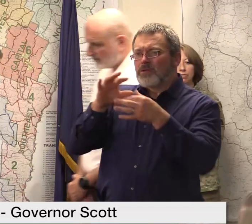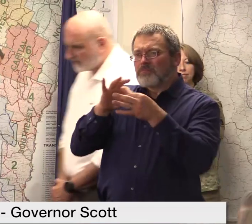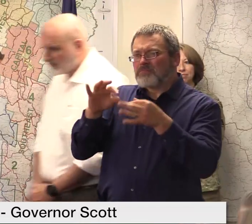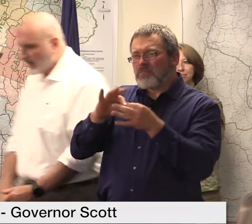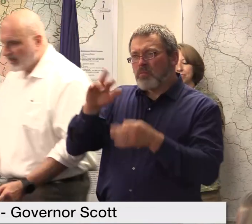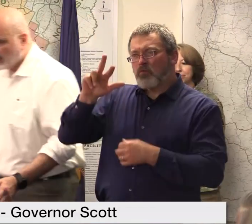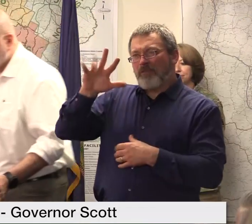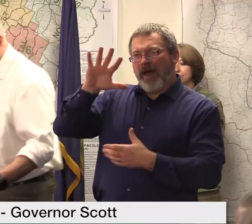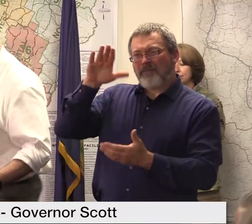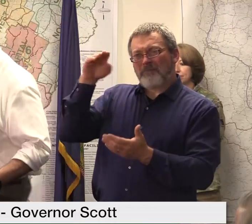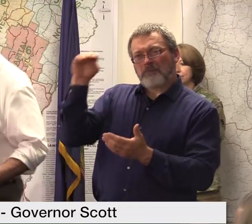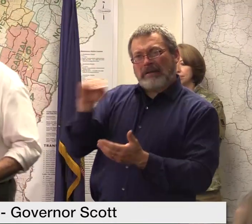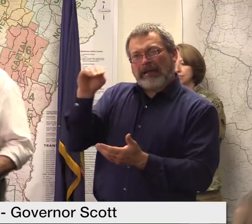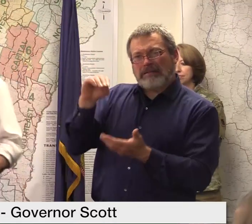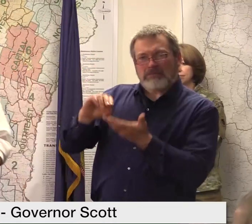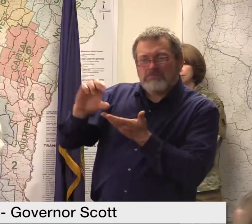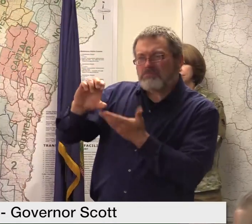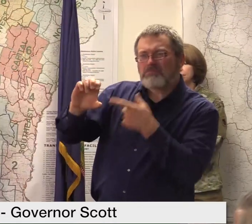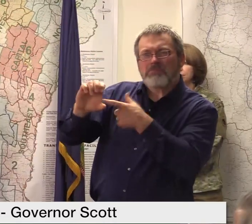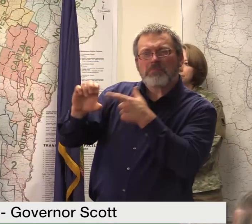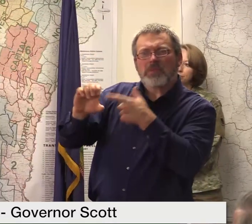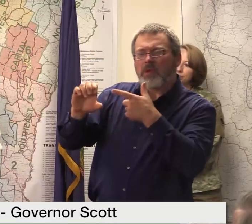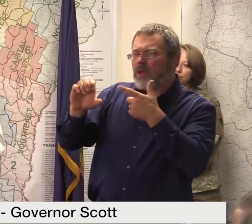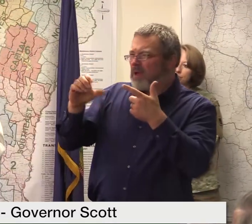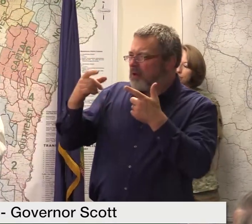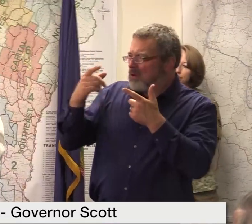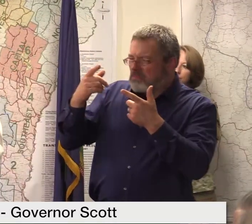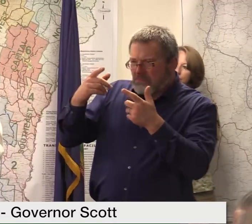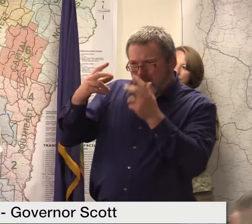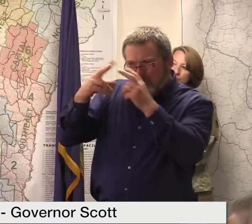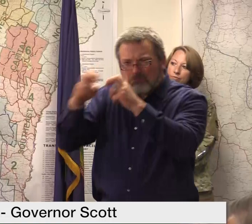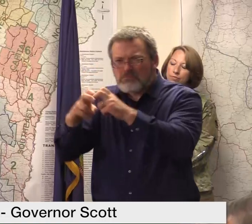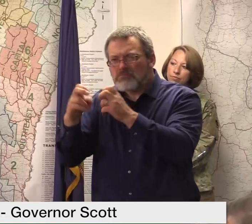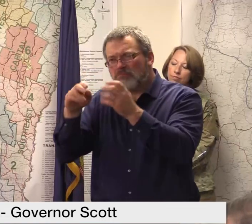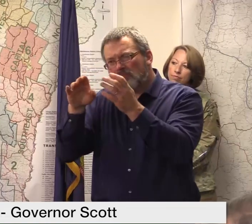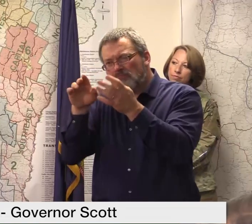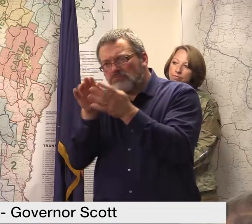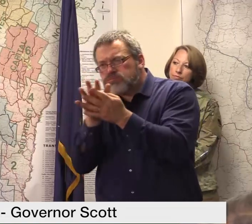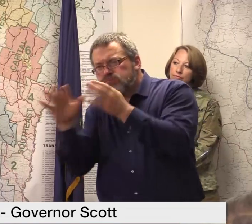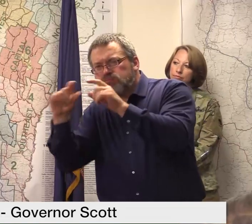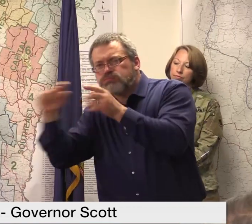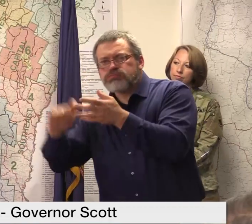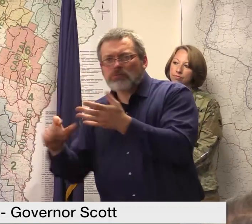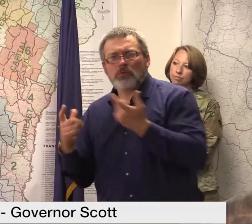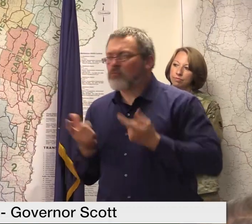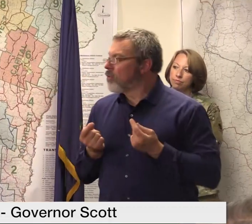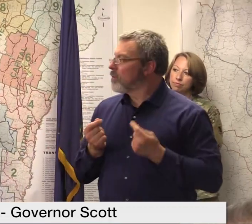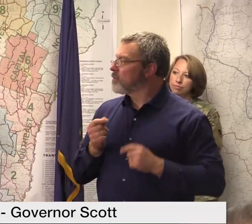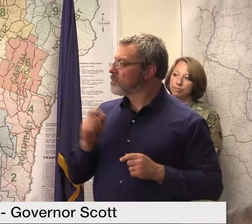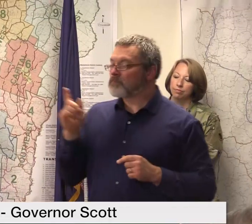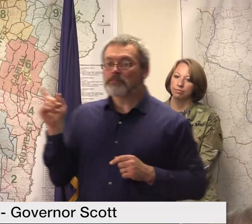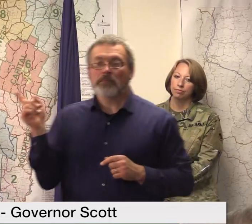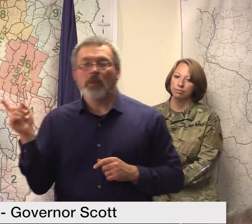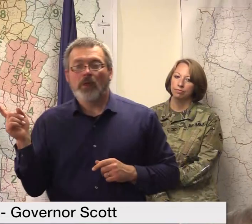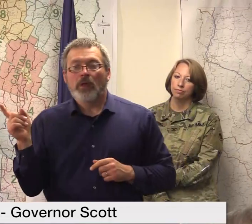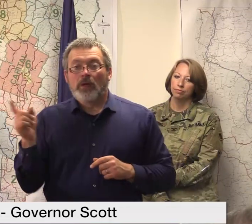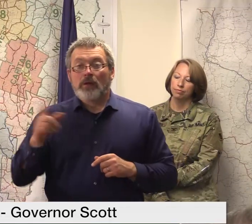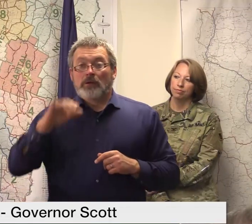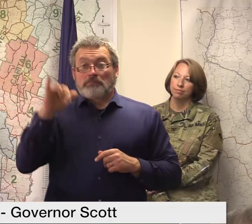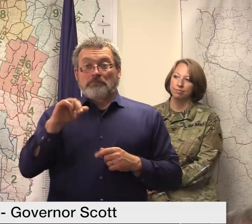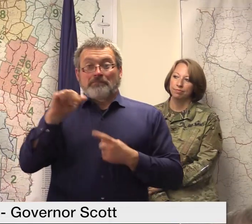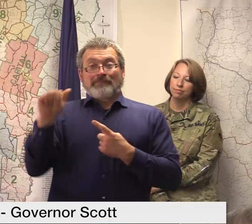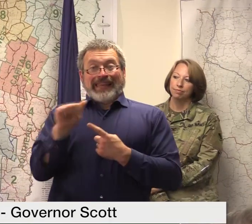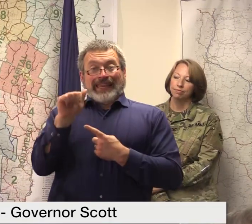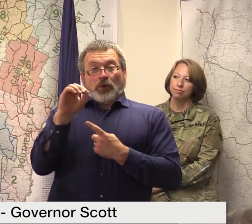represents? thank you that number represents the cost of the AOT response to this